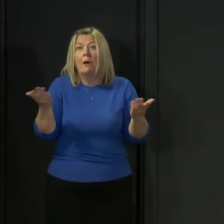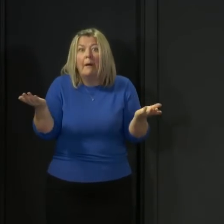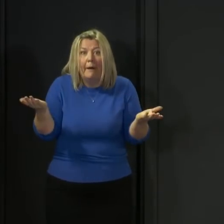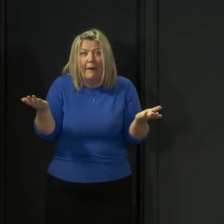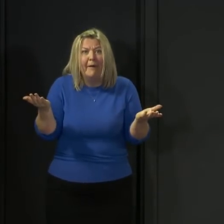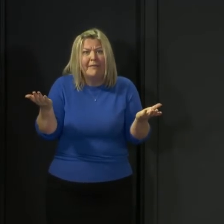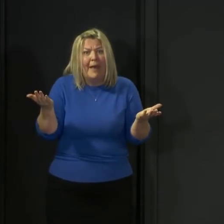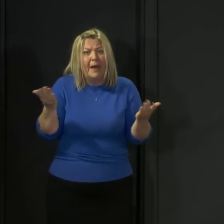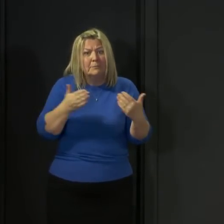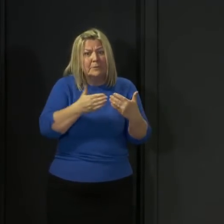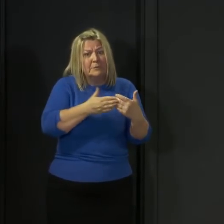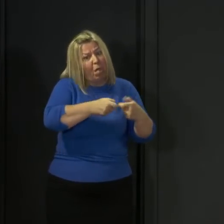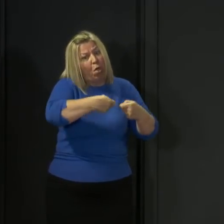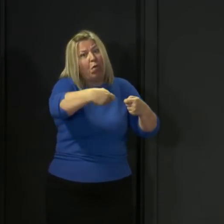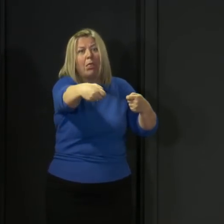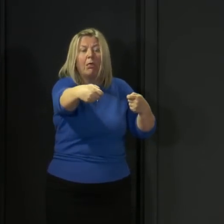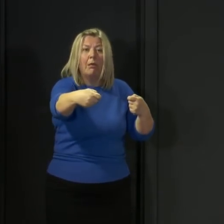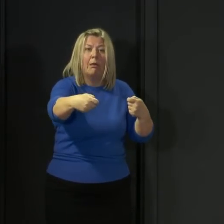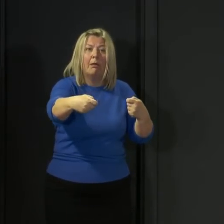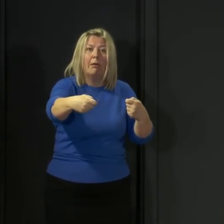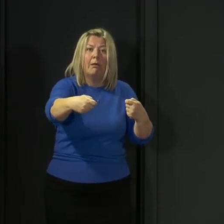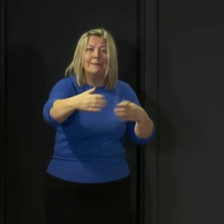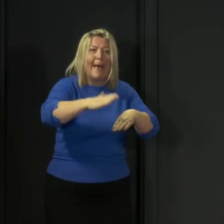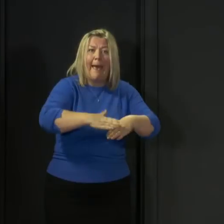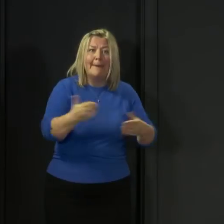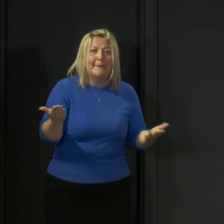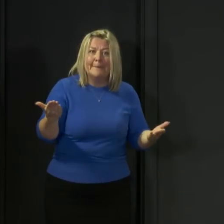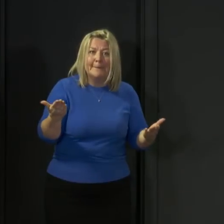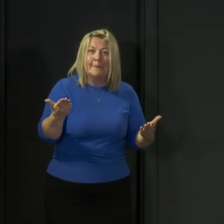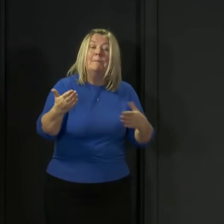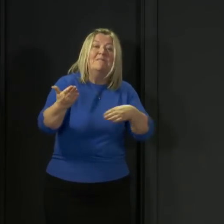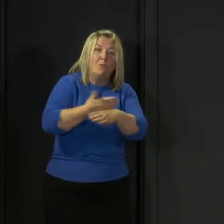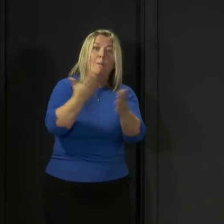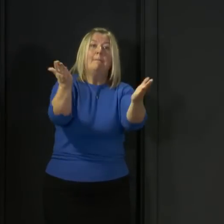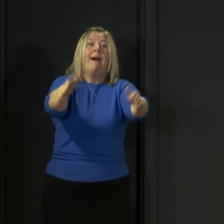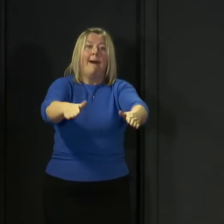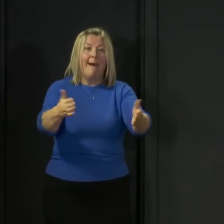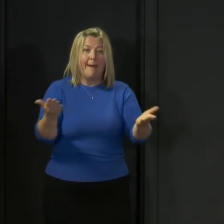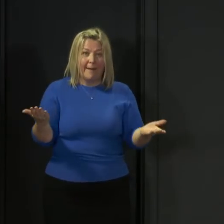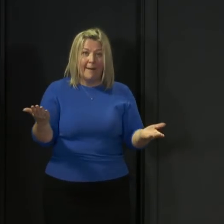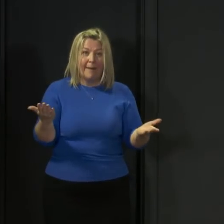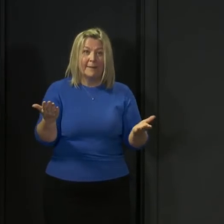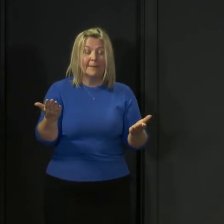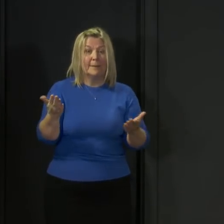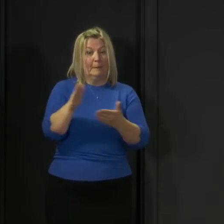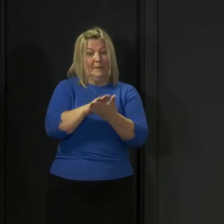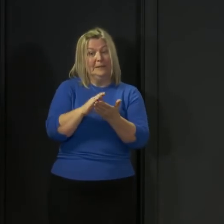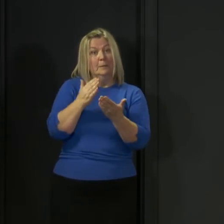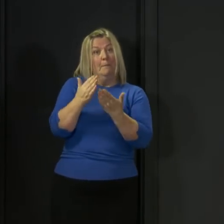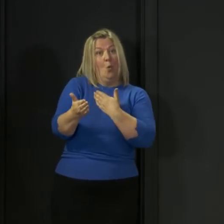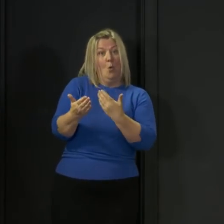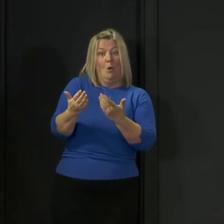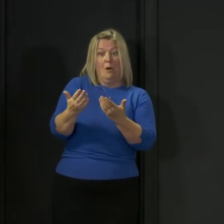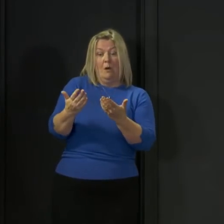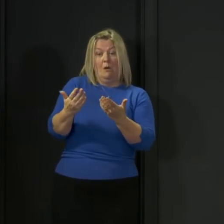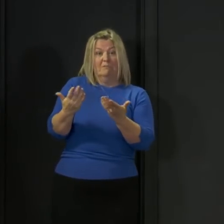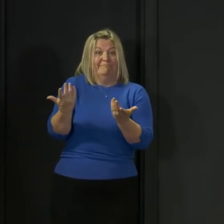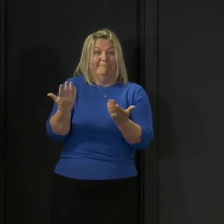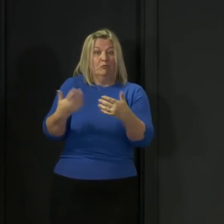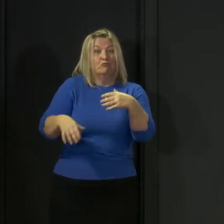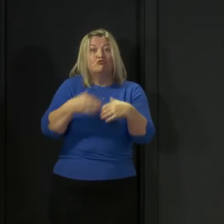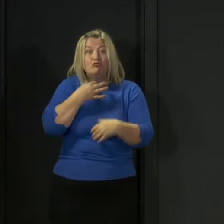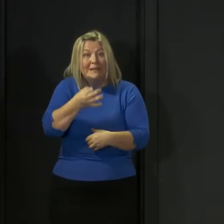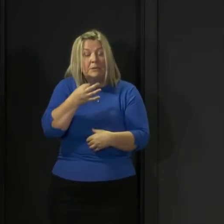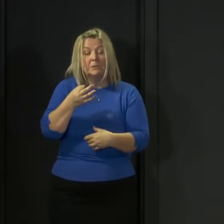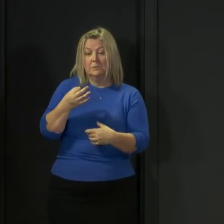and therefore the risk we are taking is not just that we're putting more people's lives on the line but we are actually delaying the point